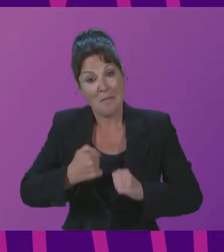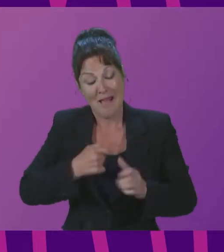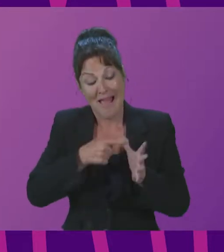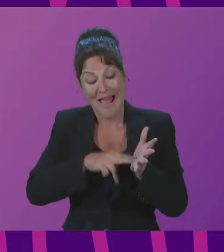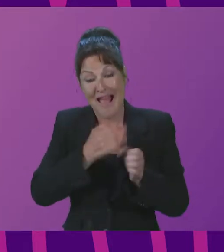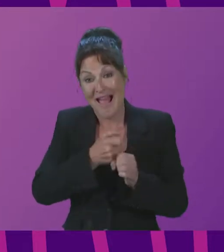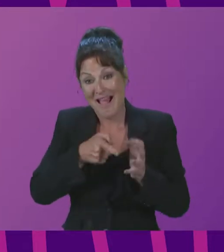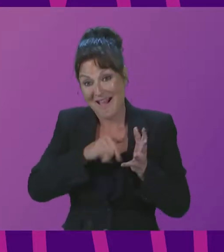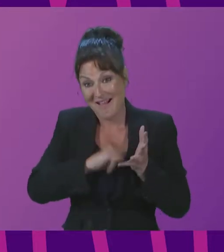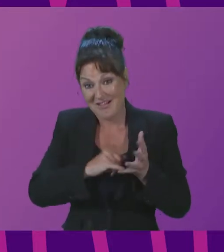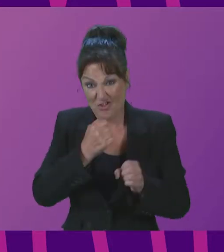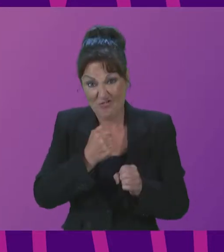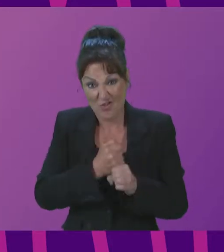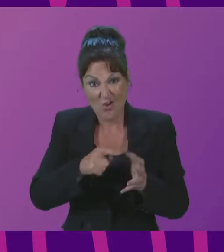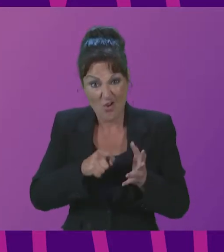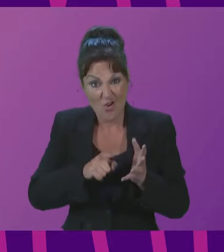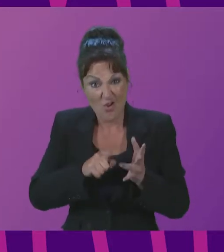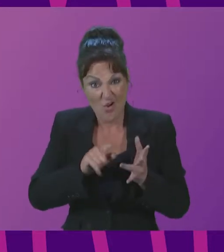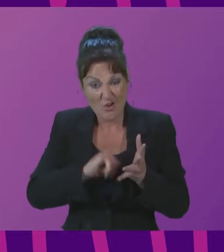I miss him very much today